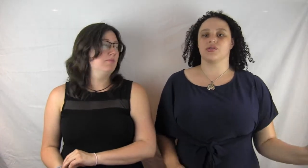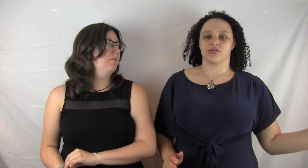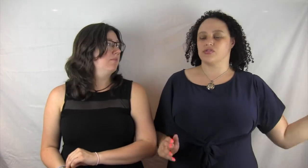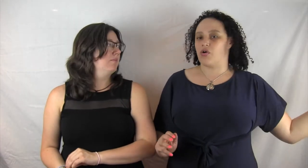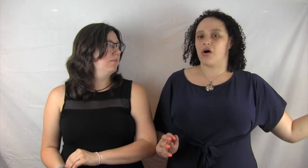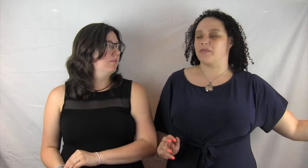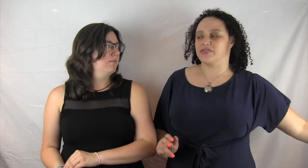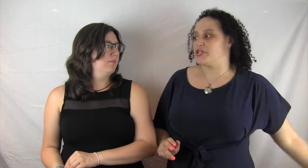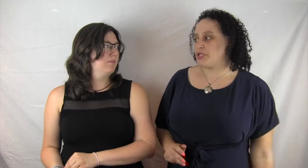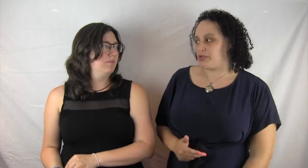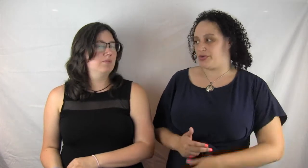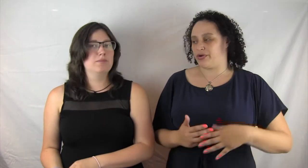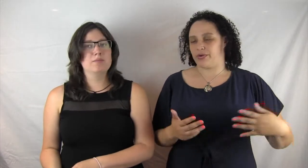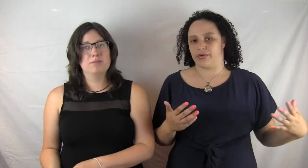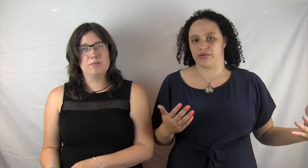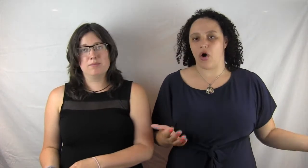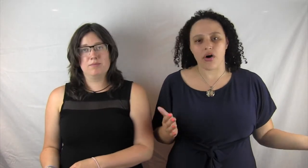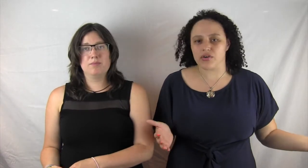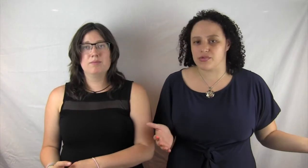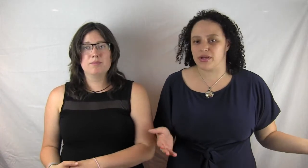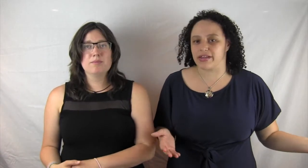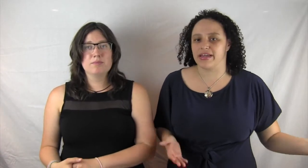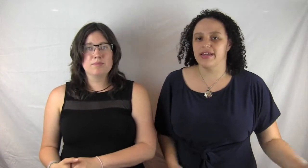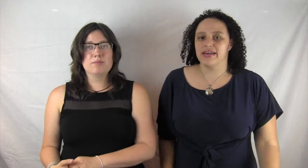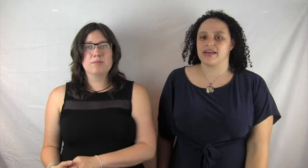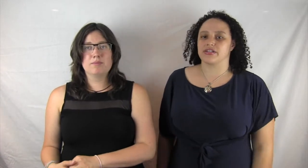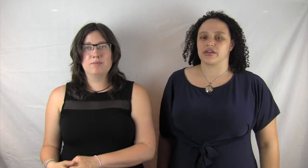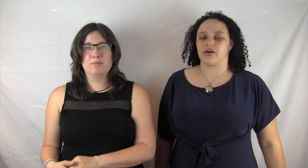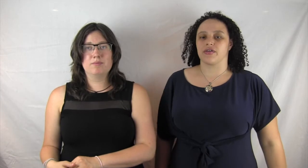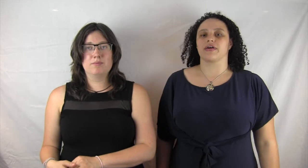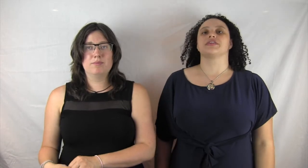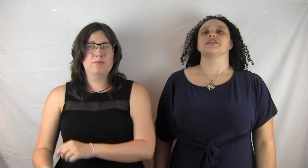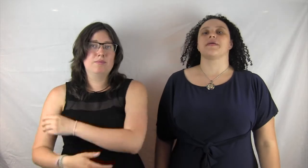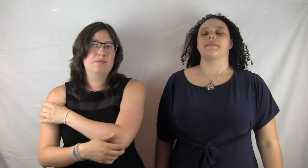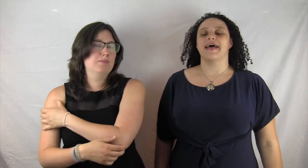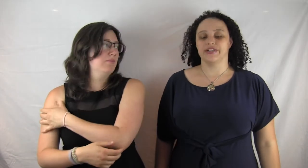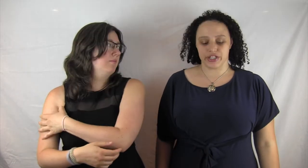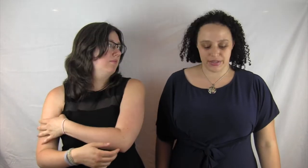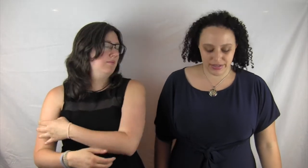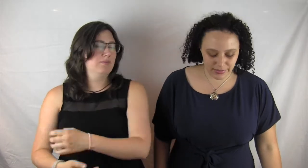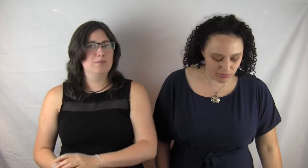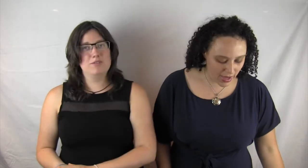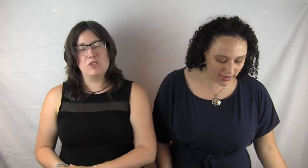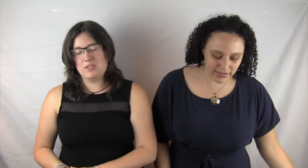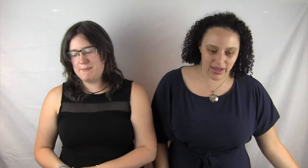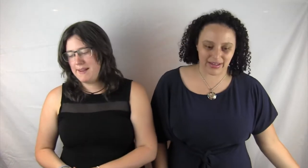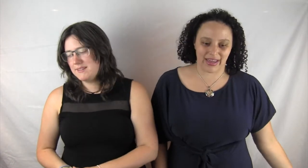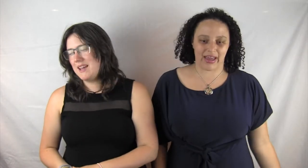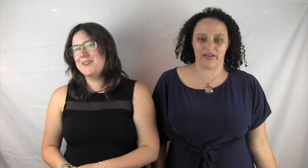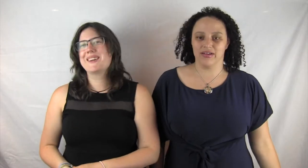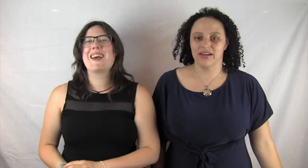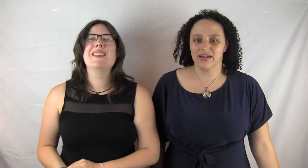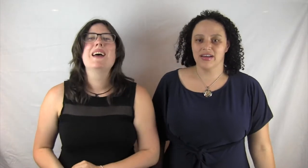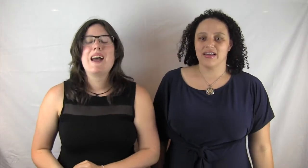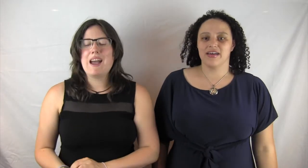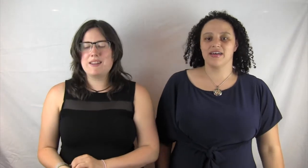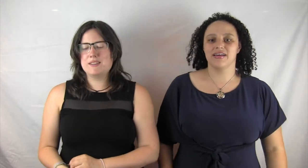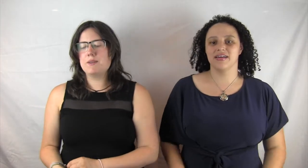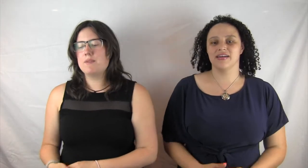There's no conversation between her and her daughters, really, it's just like, oh, look, she's up and she's back down again. And so they